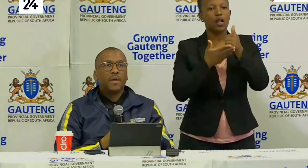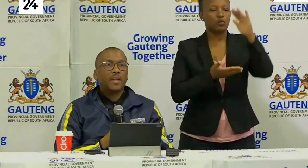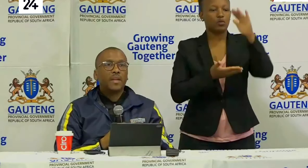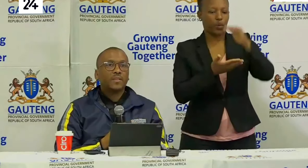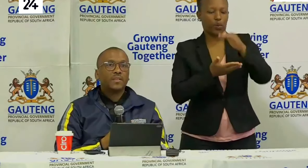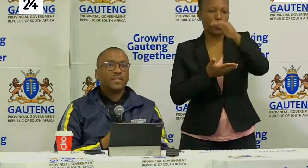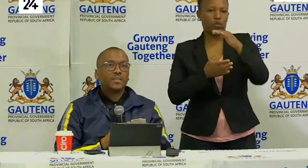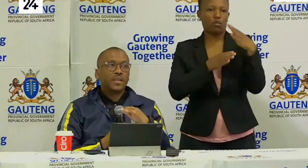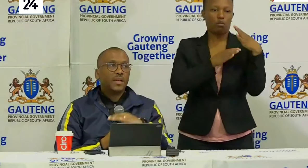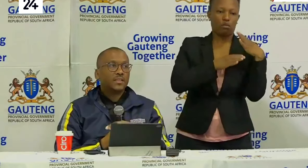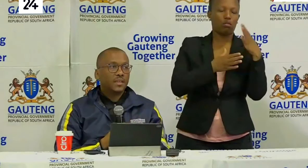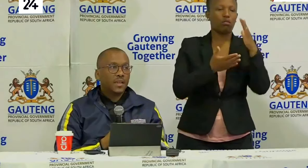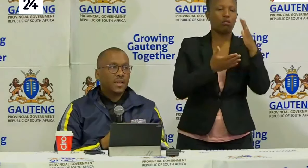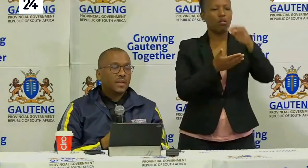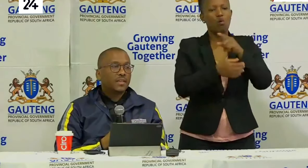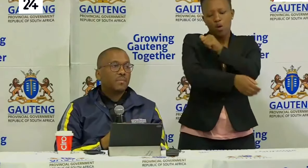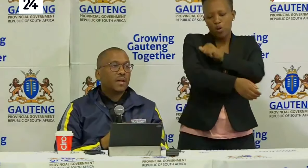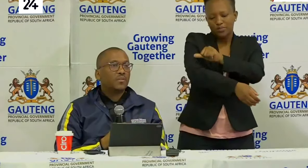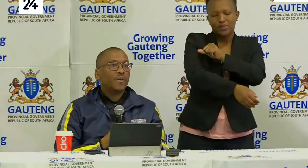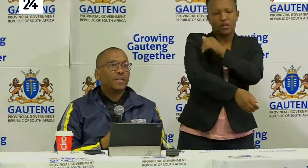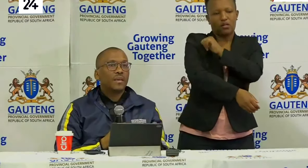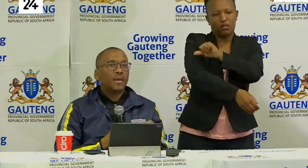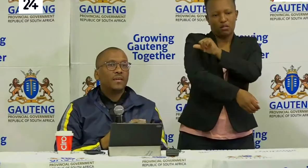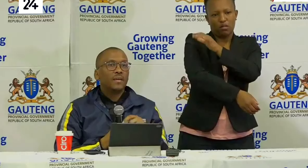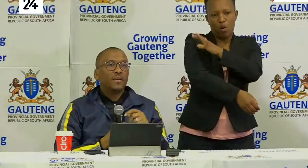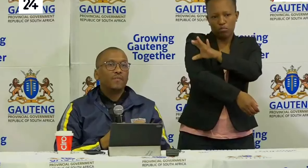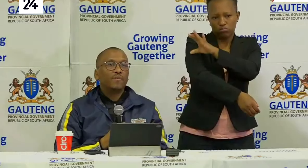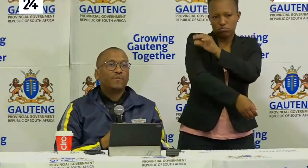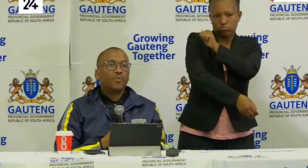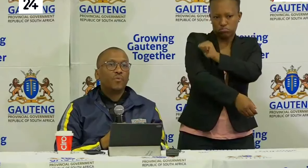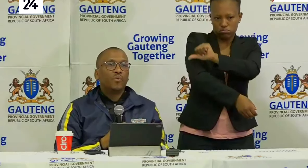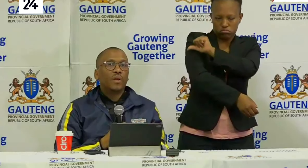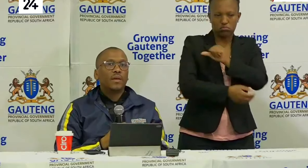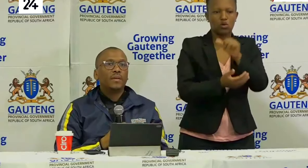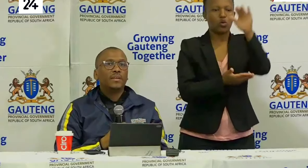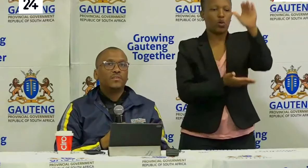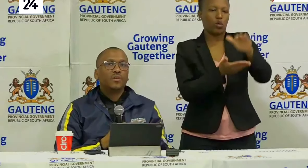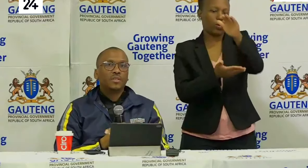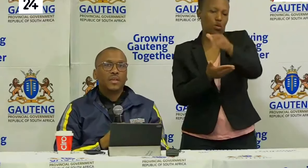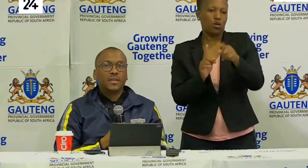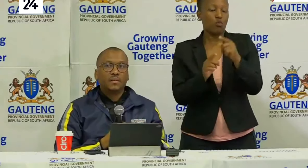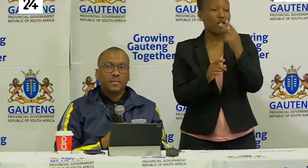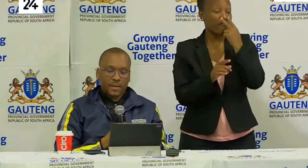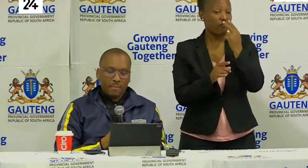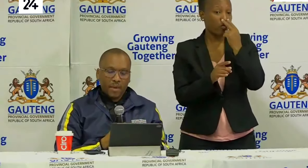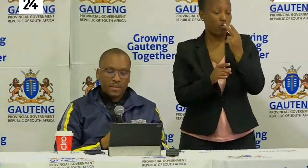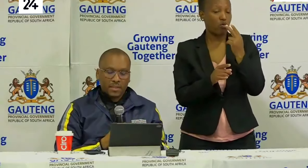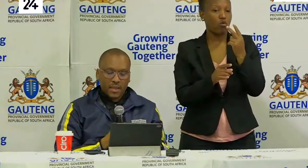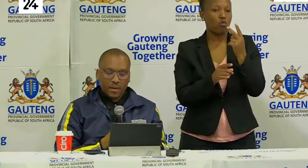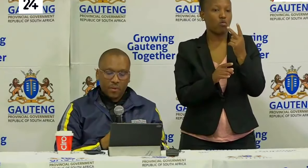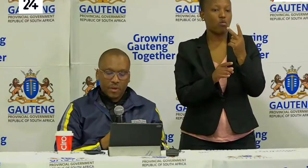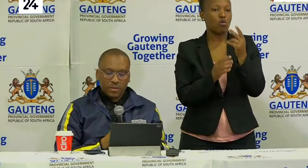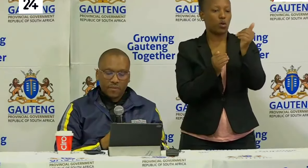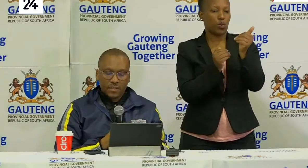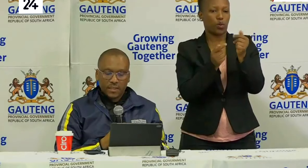burden in our facilities and lessen the demand of health care if the flu is not rampant